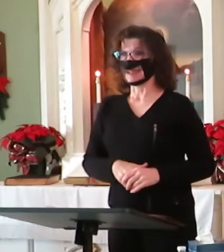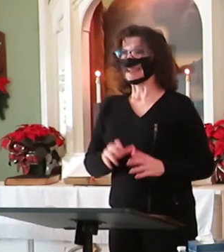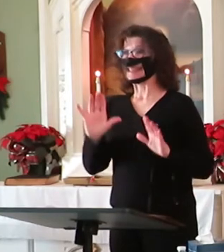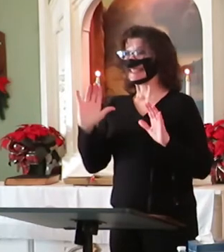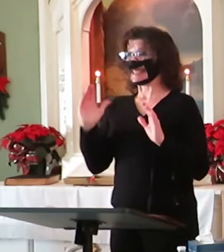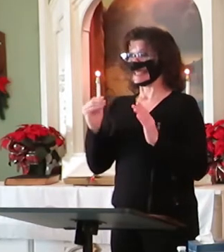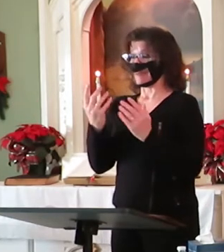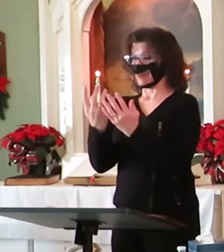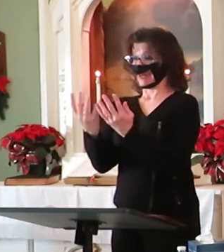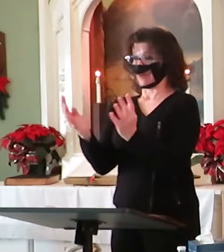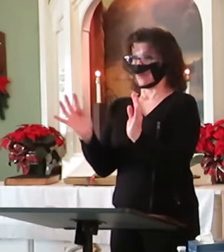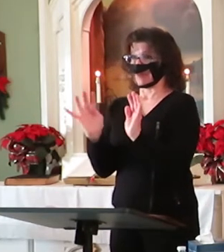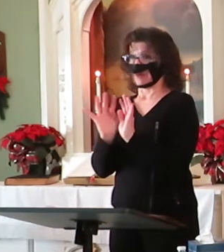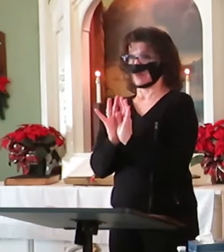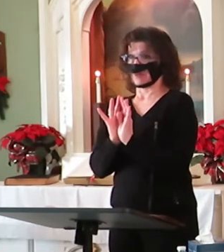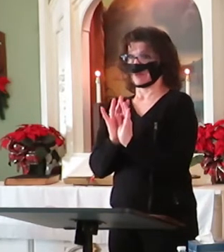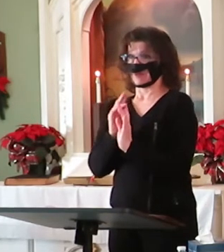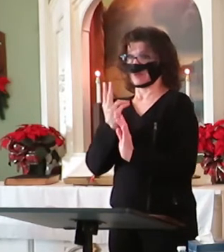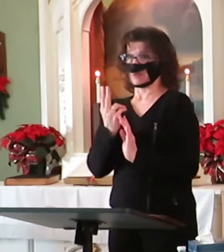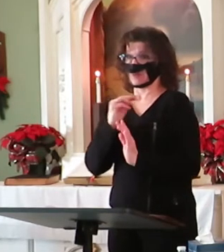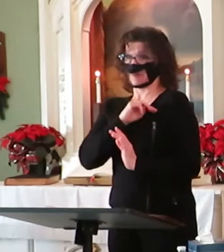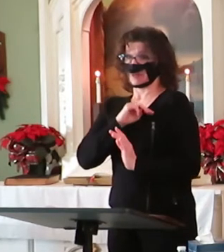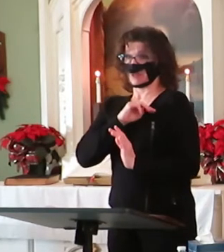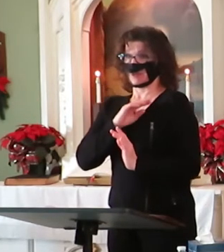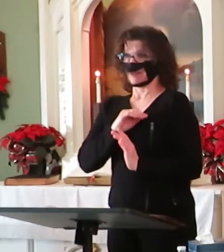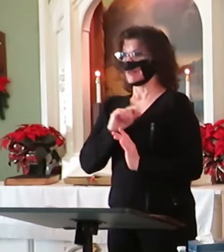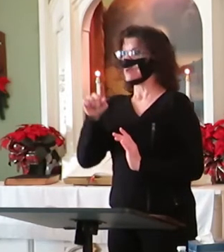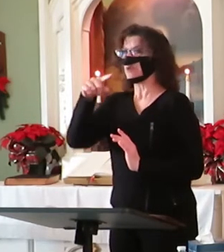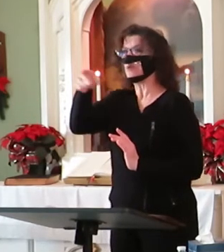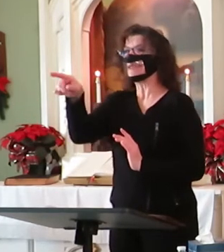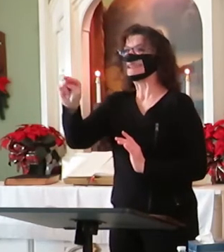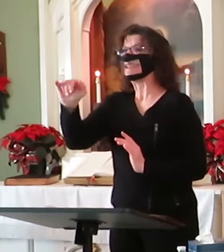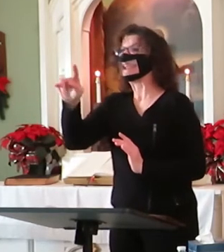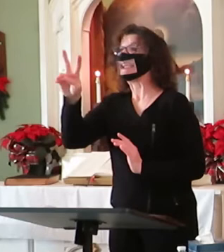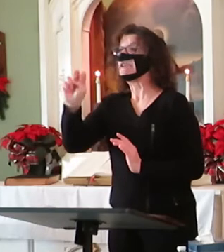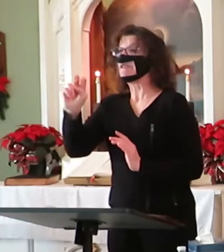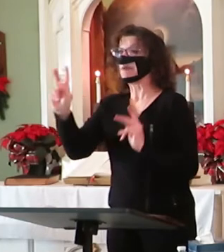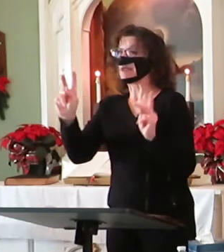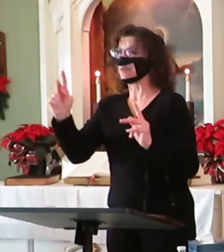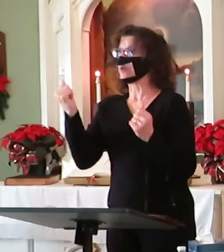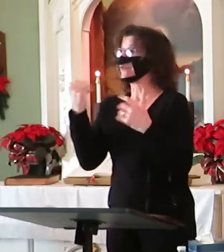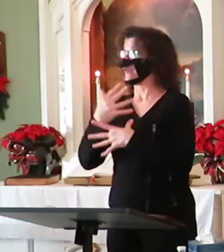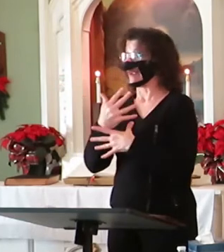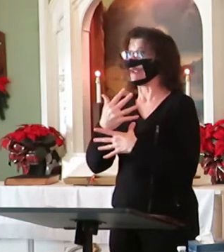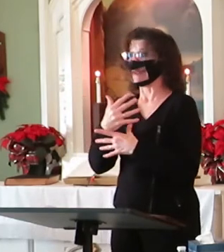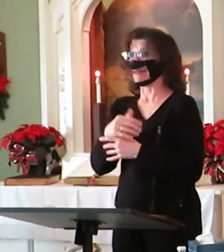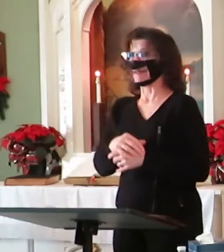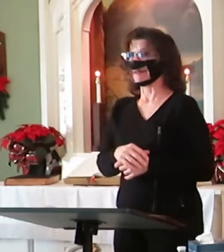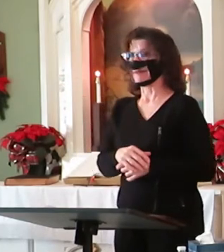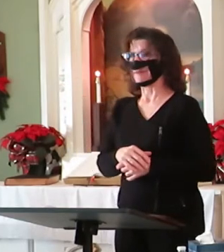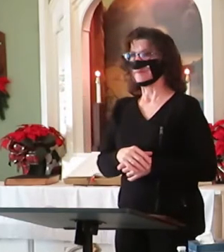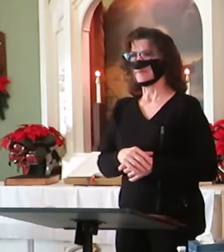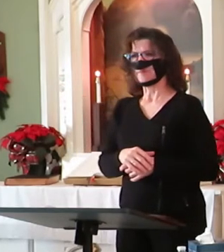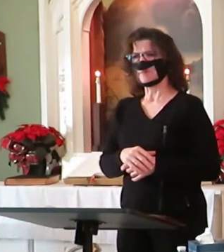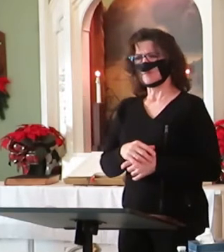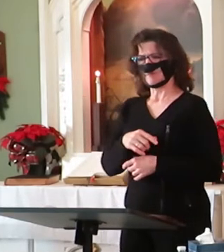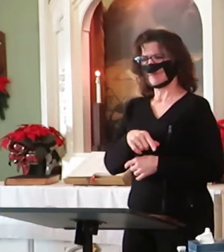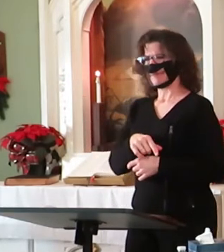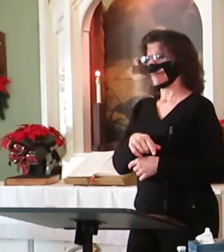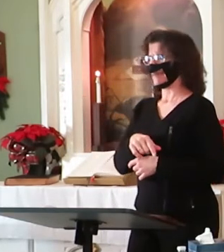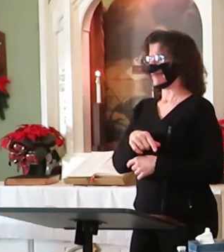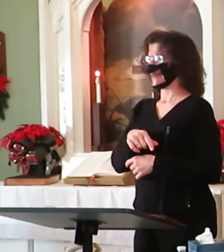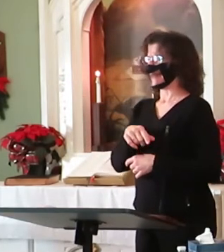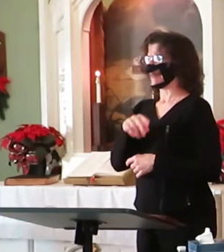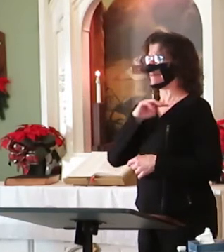circle the mission station, so the natives were afraid to attack. Only then did Reverend Patton